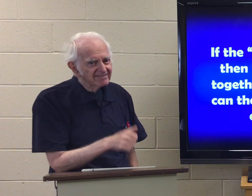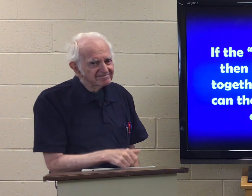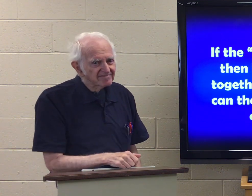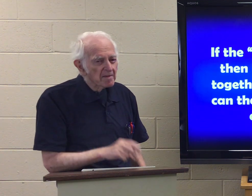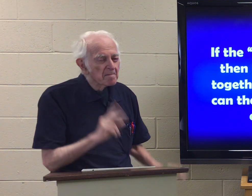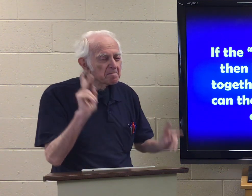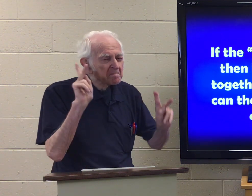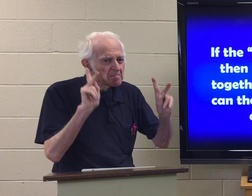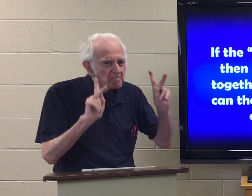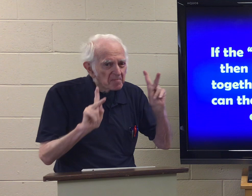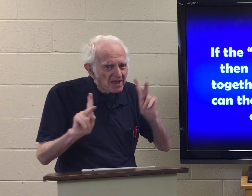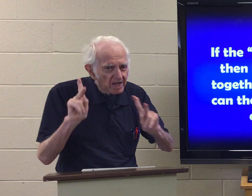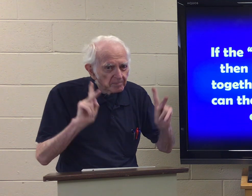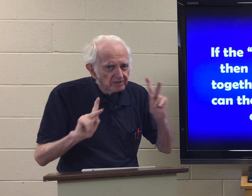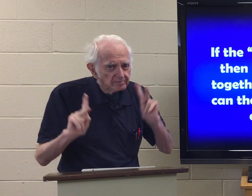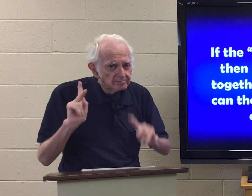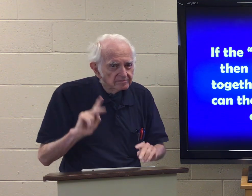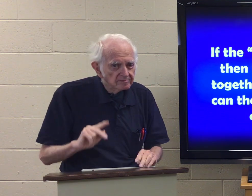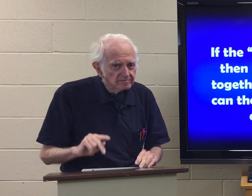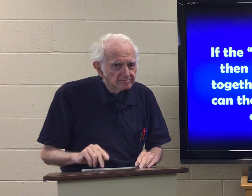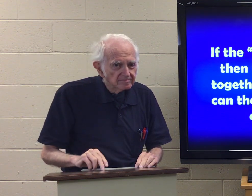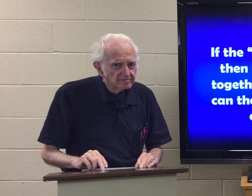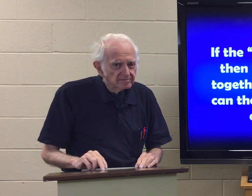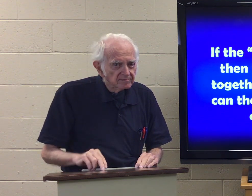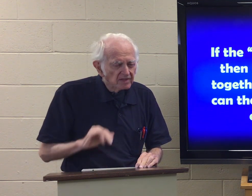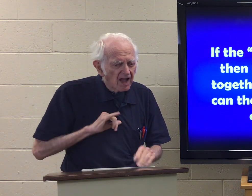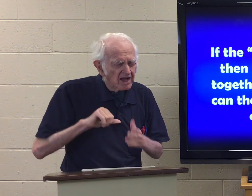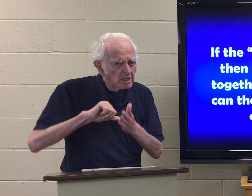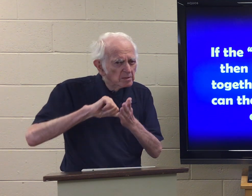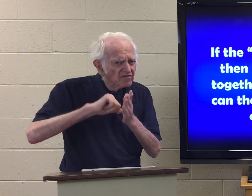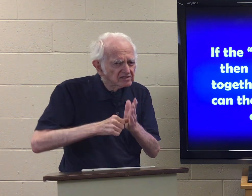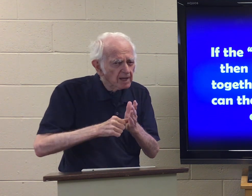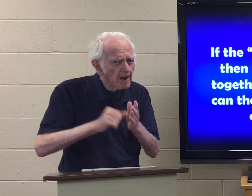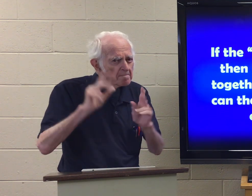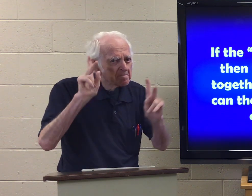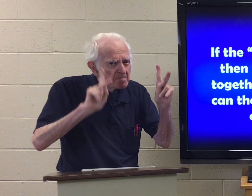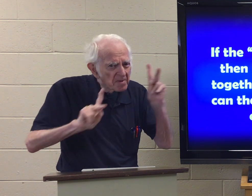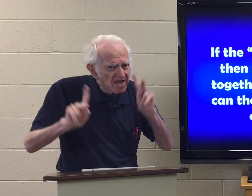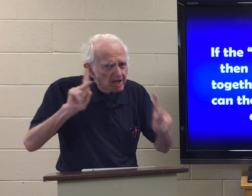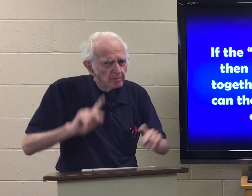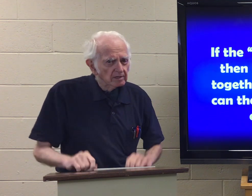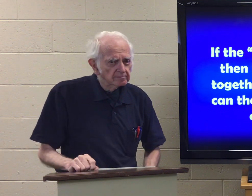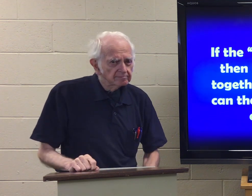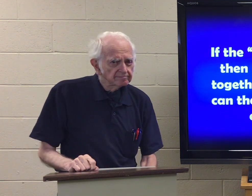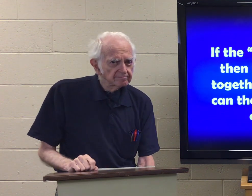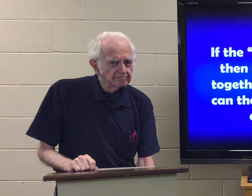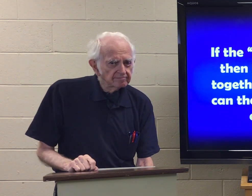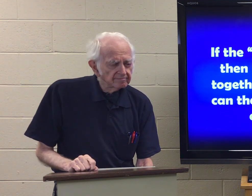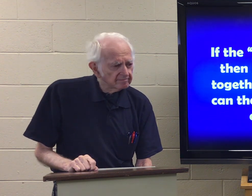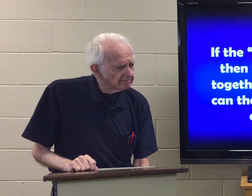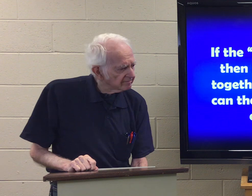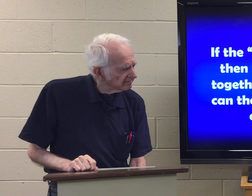No, it's not the church. The people are the church. I want to emphasize that the people are the church.